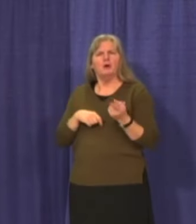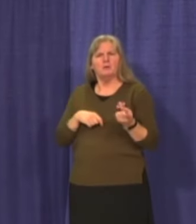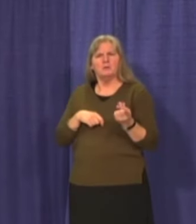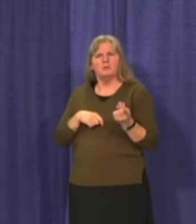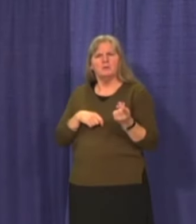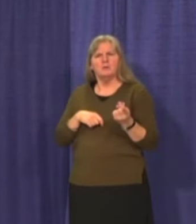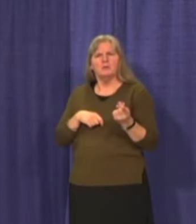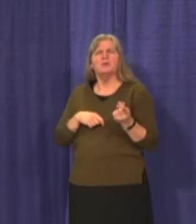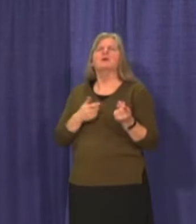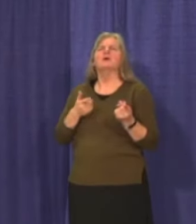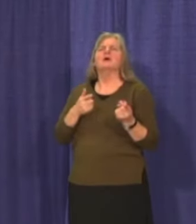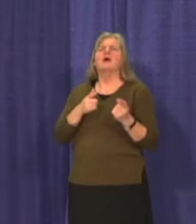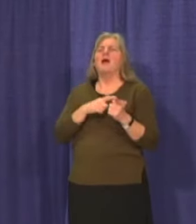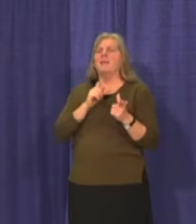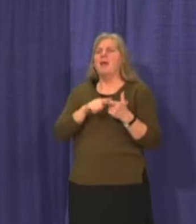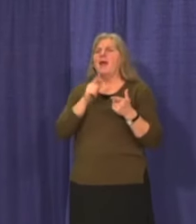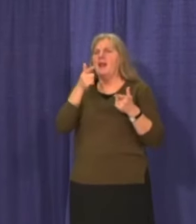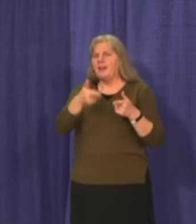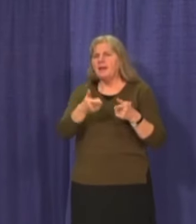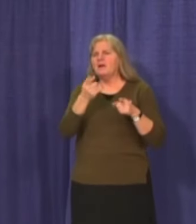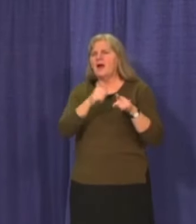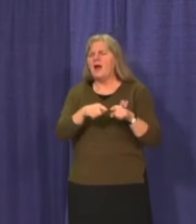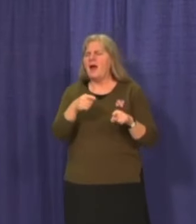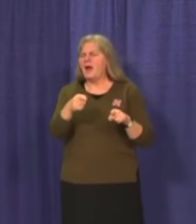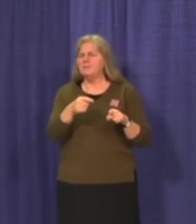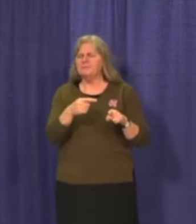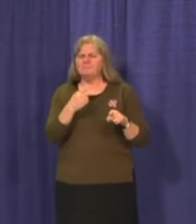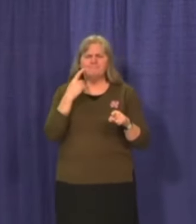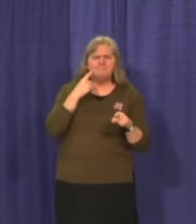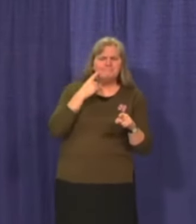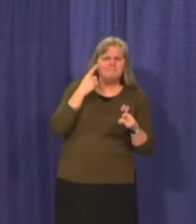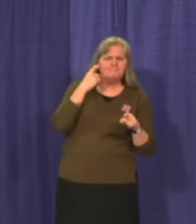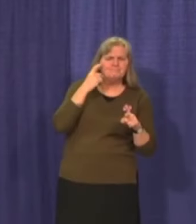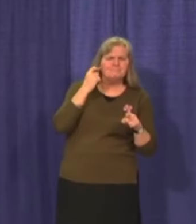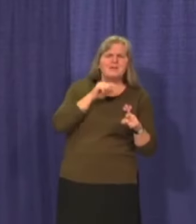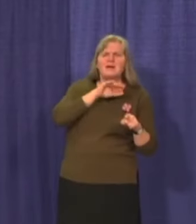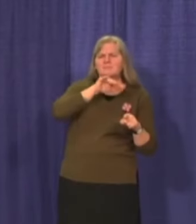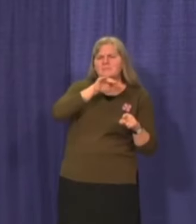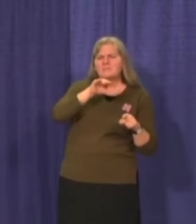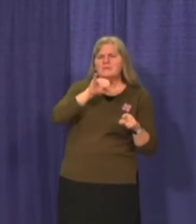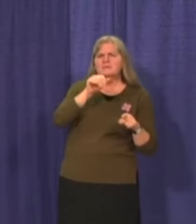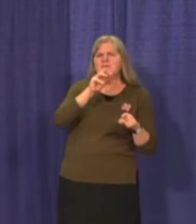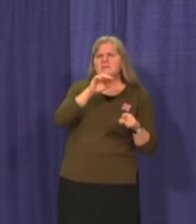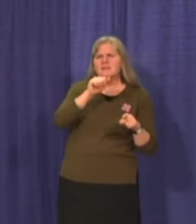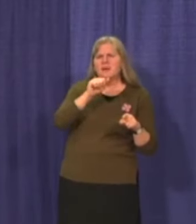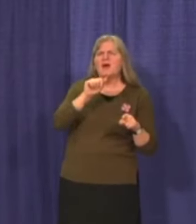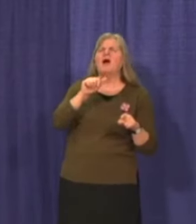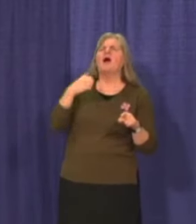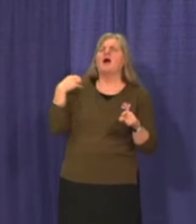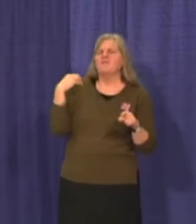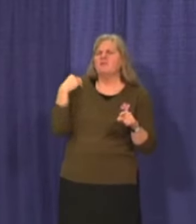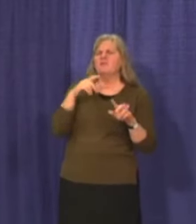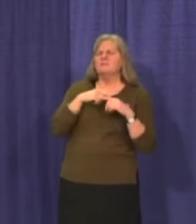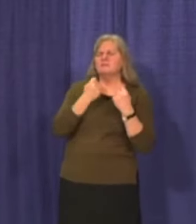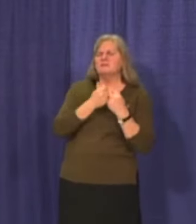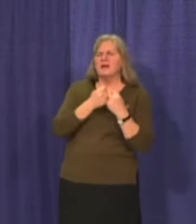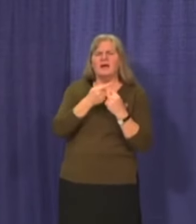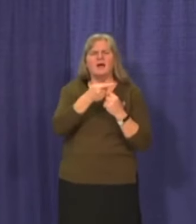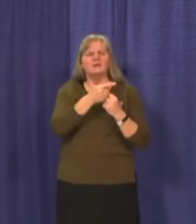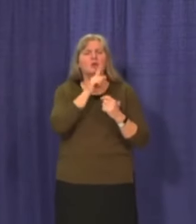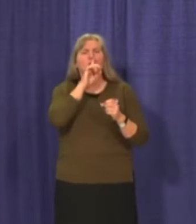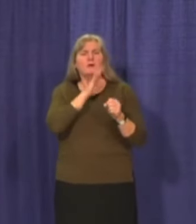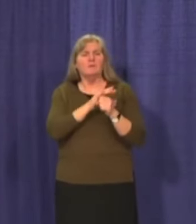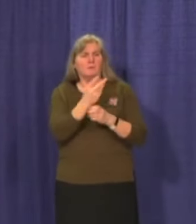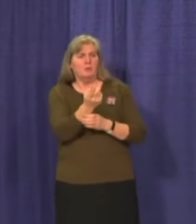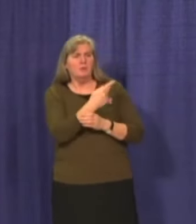Following a tip, Yukon Civil Emergency Measures Act enforcement officials followed up and were able to confirm that the